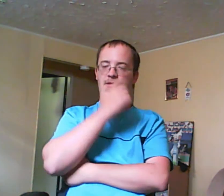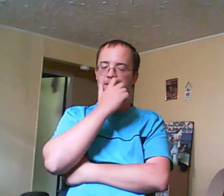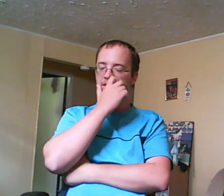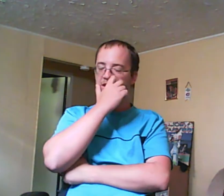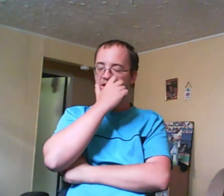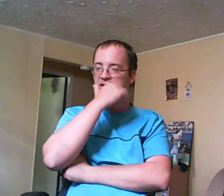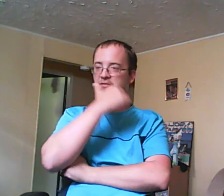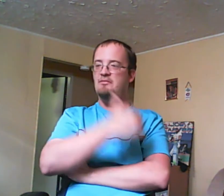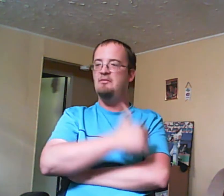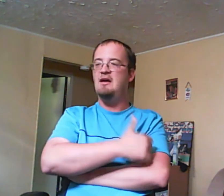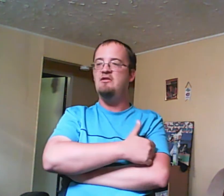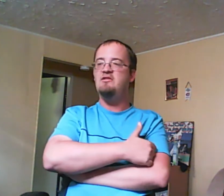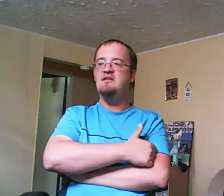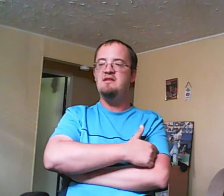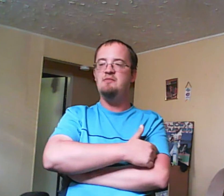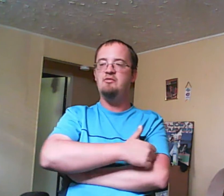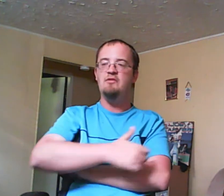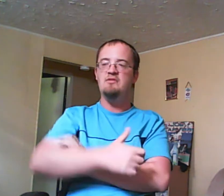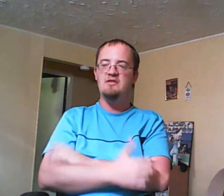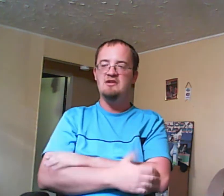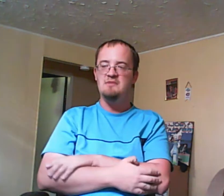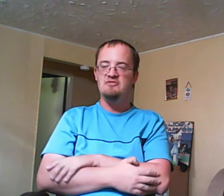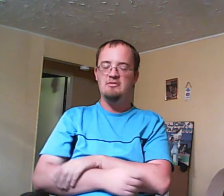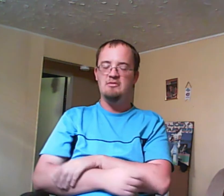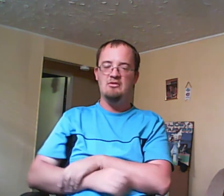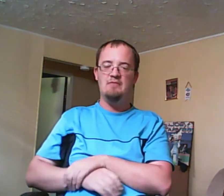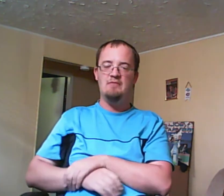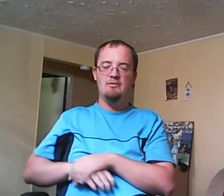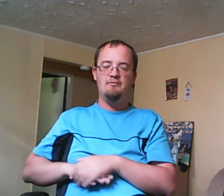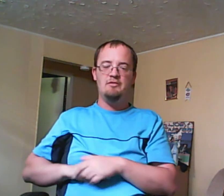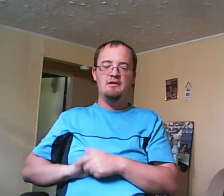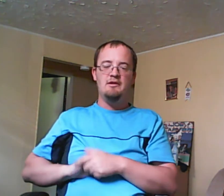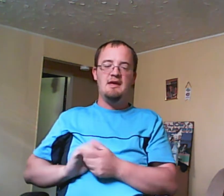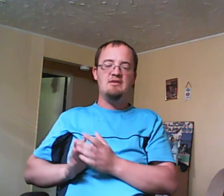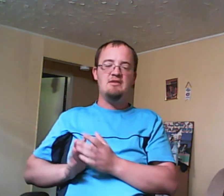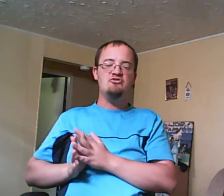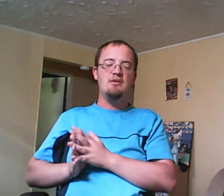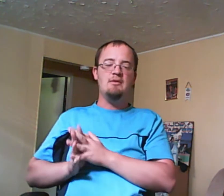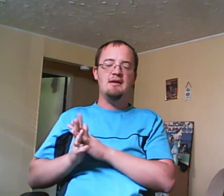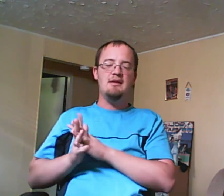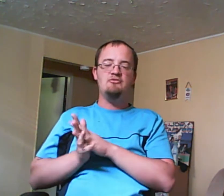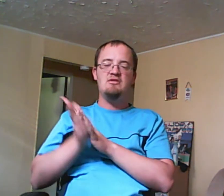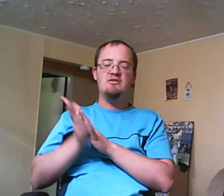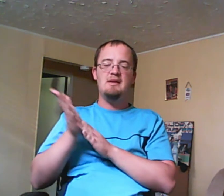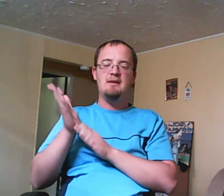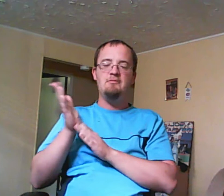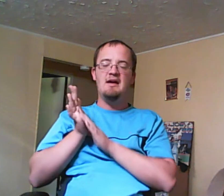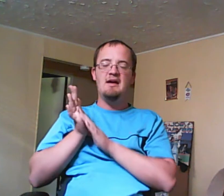You know, Maya knows that Sig provoked him. Sig should be in trouble too. But no. Cam gets in trouble. Cam tries to make up with Maya and all that.